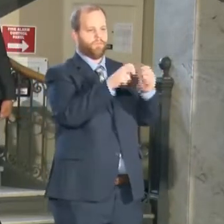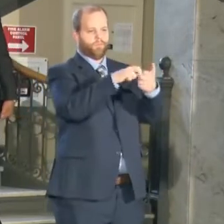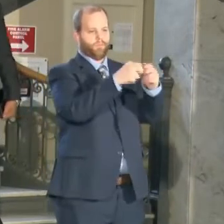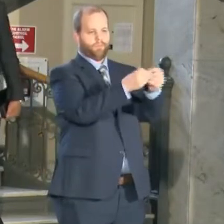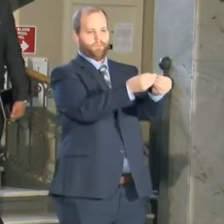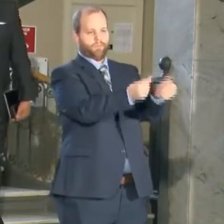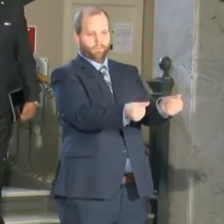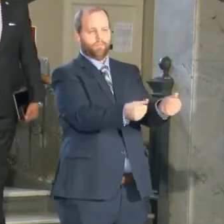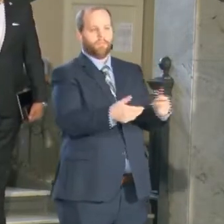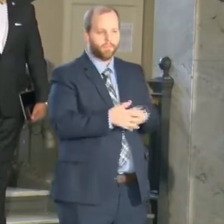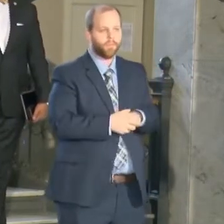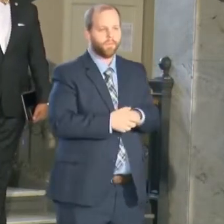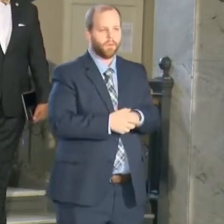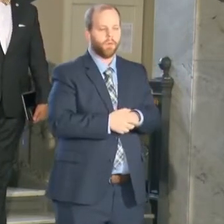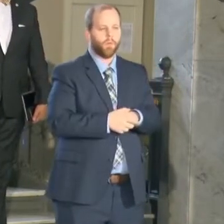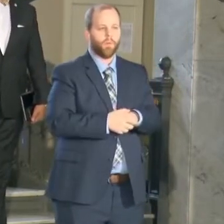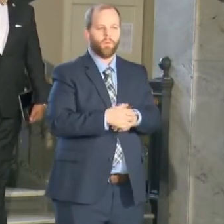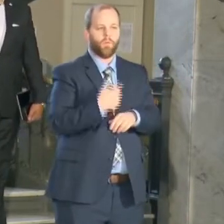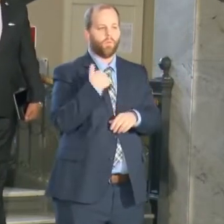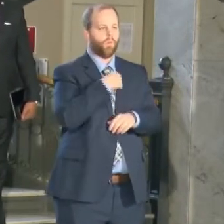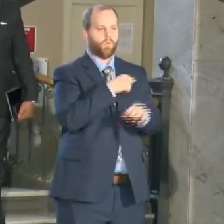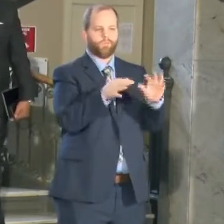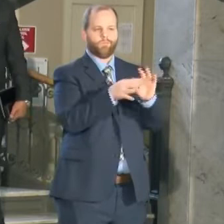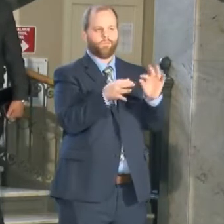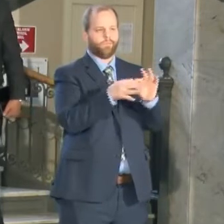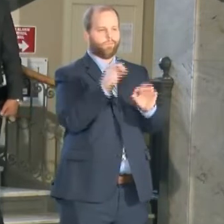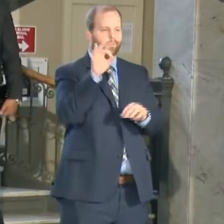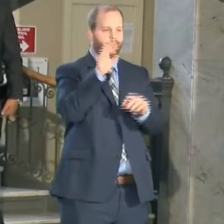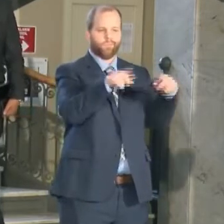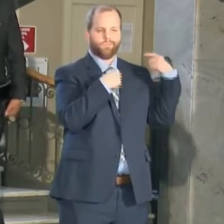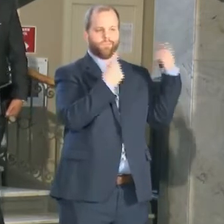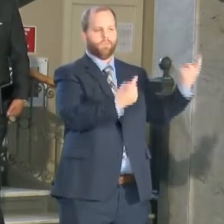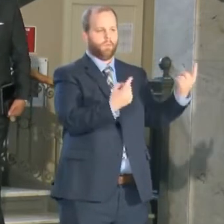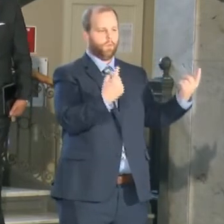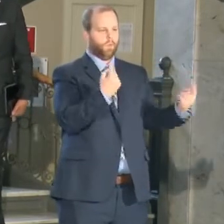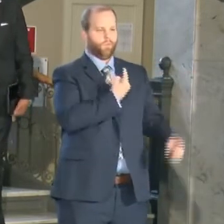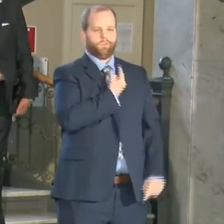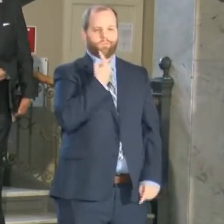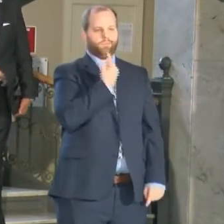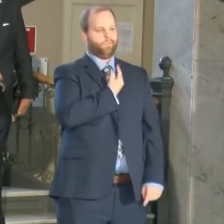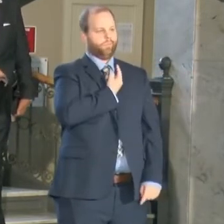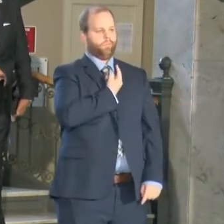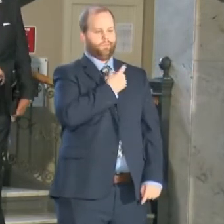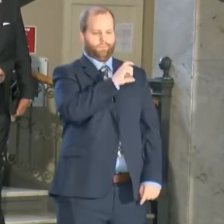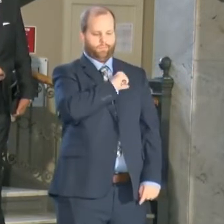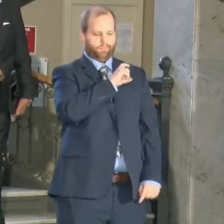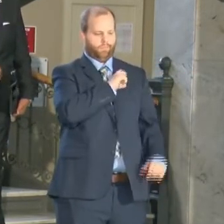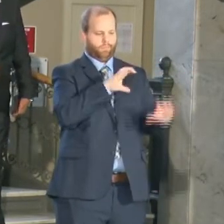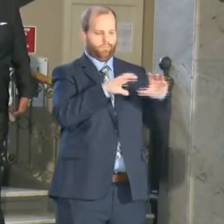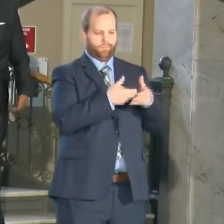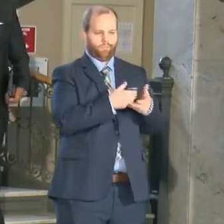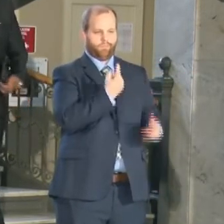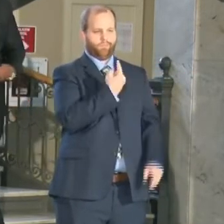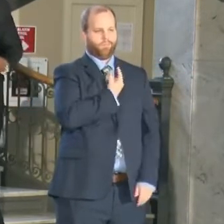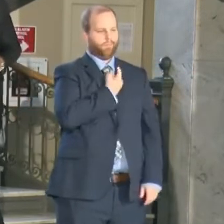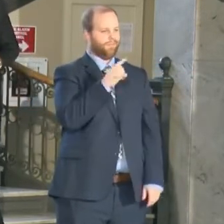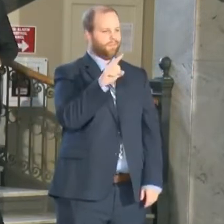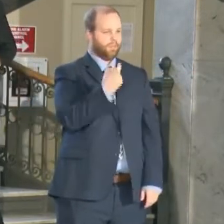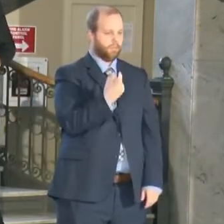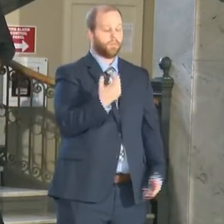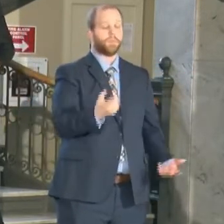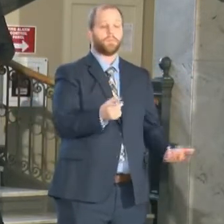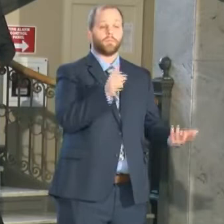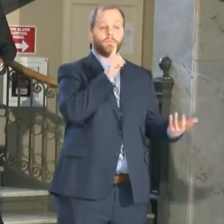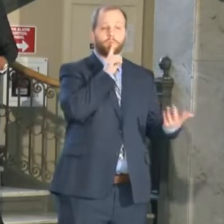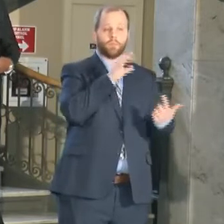cannot, we cannot do this alone as a police department. The thing that that's really unique